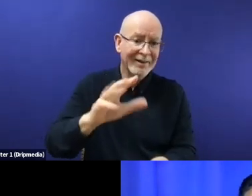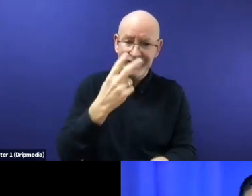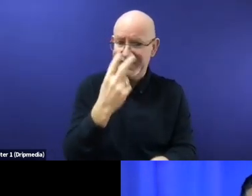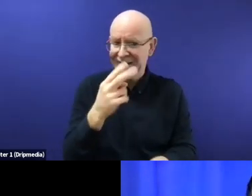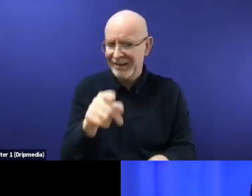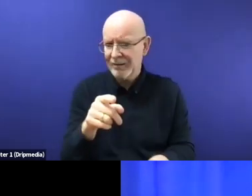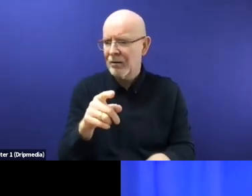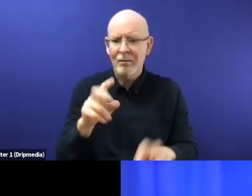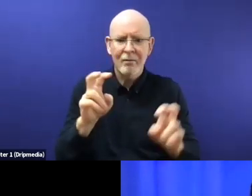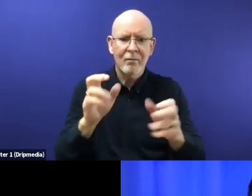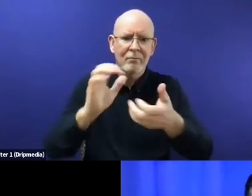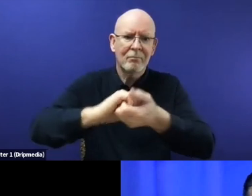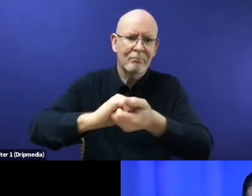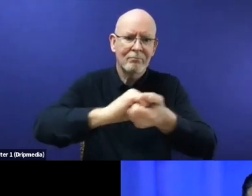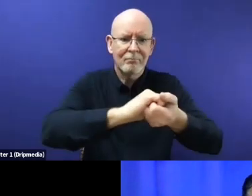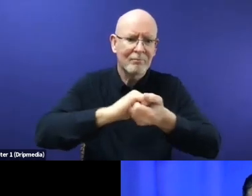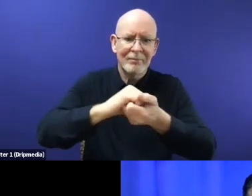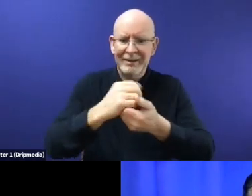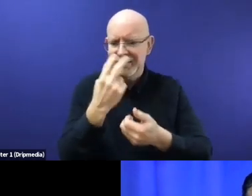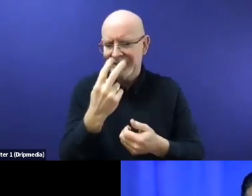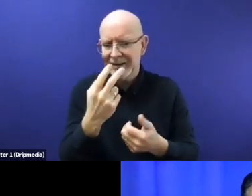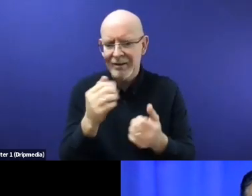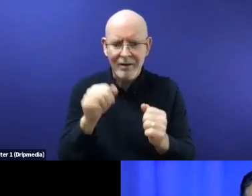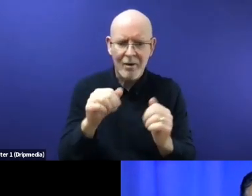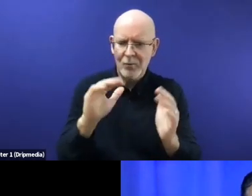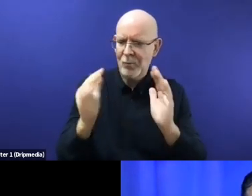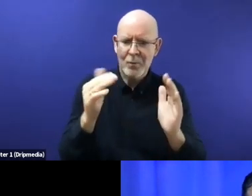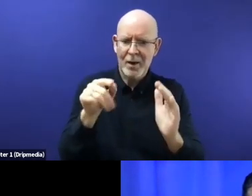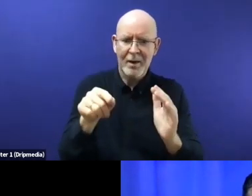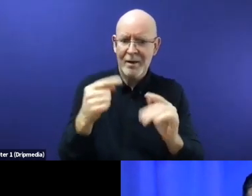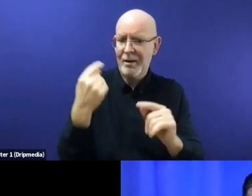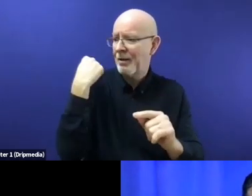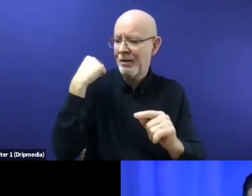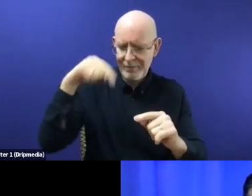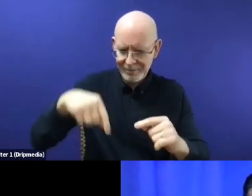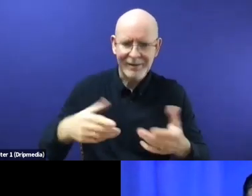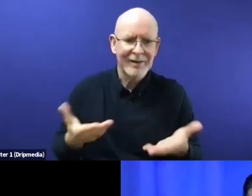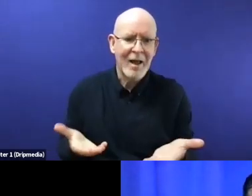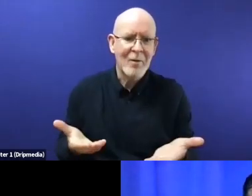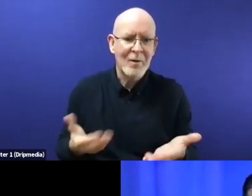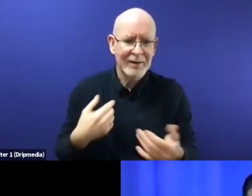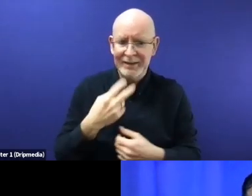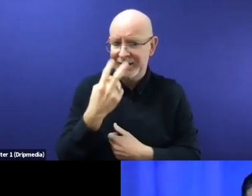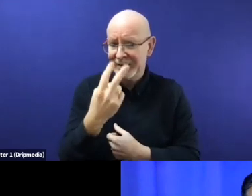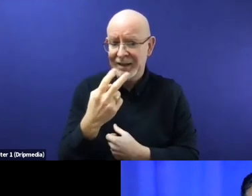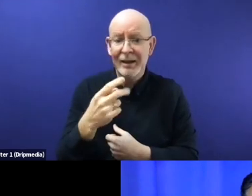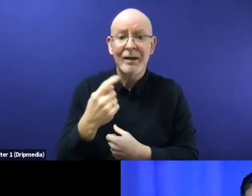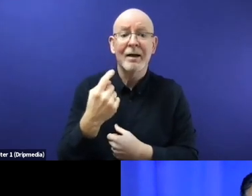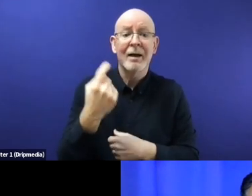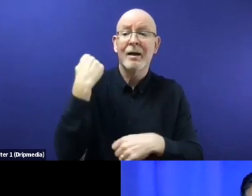that at that time, especially, I mean everyone remembers the picture of the child, Alan, when he found